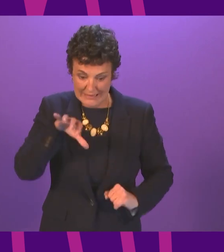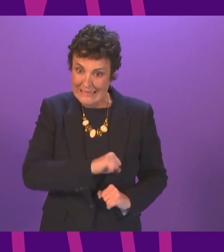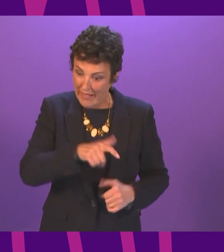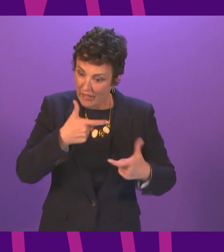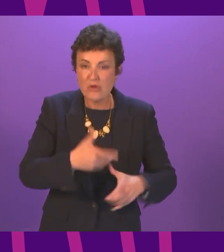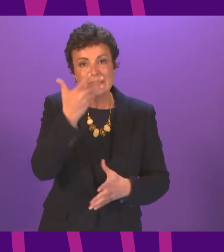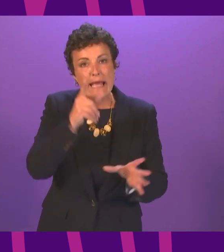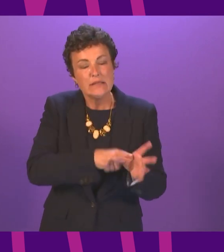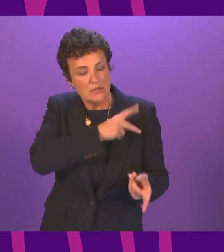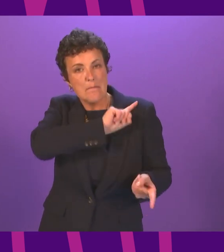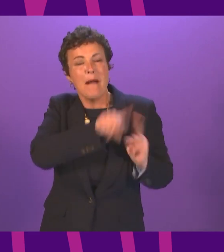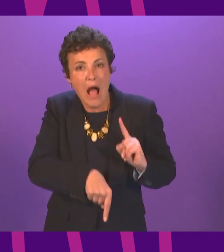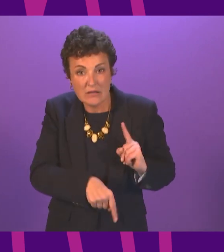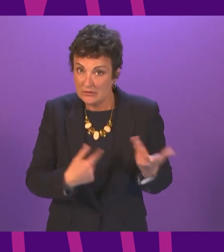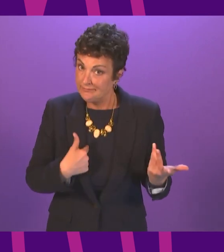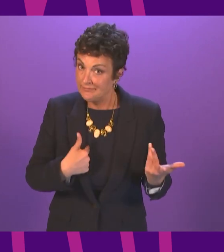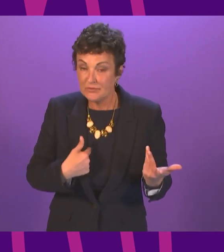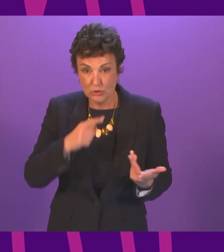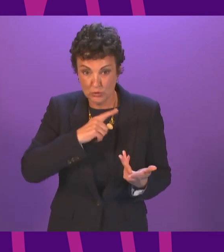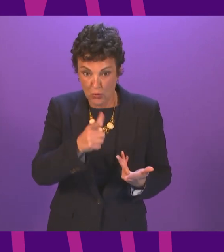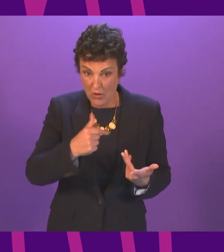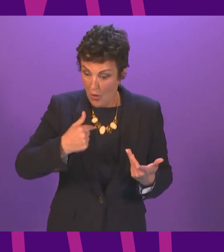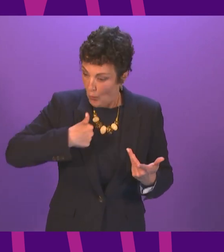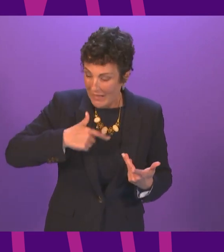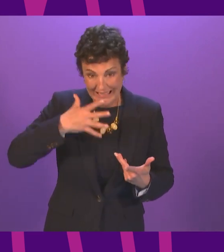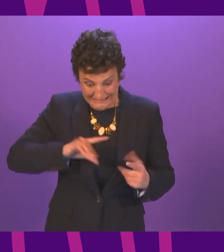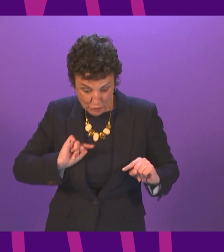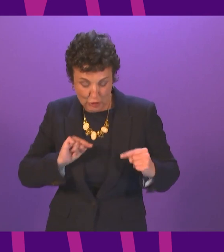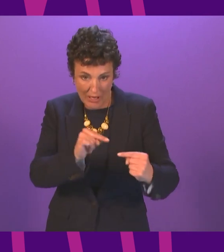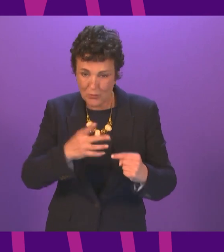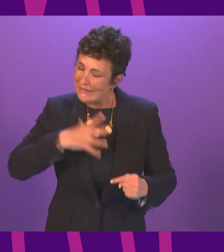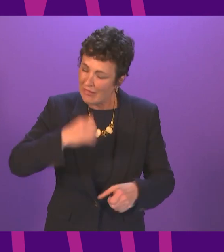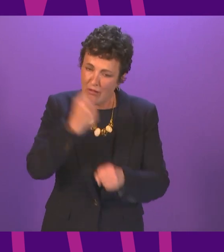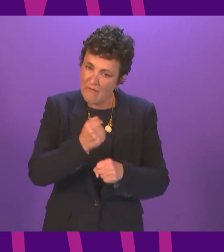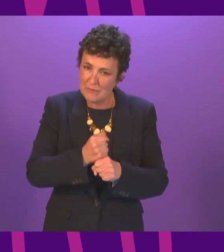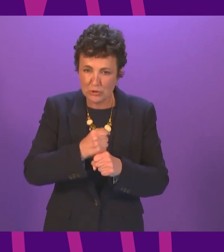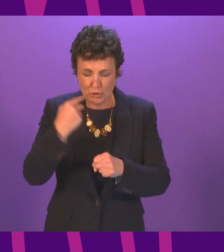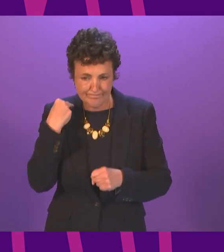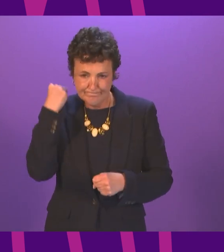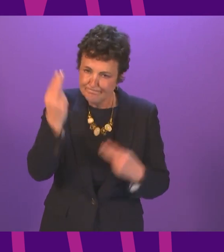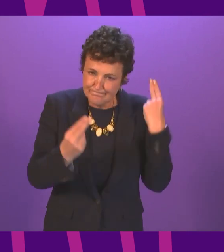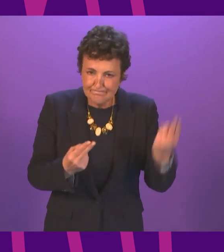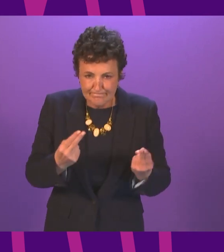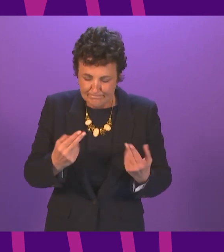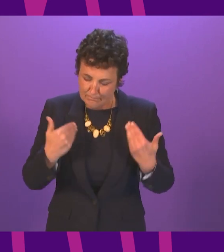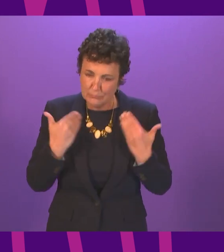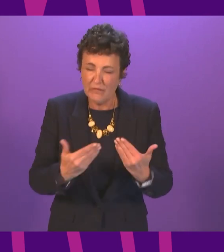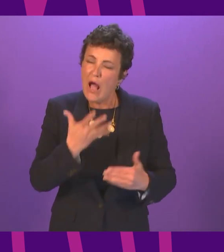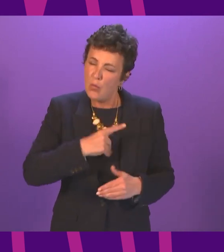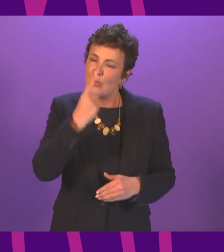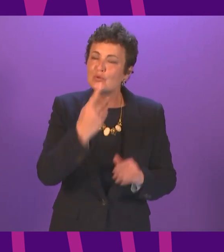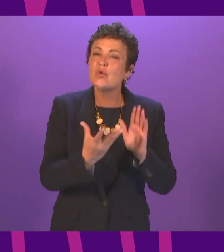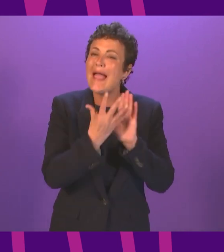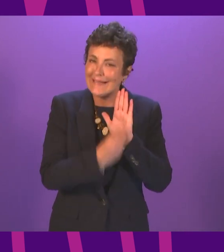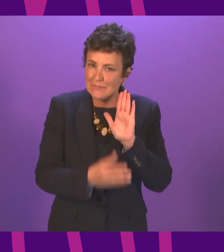we face is not yet matched by the scale of the ambition required from government let me illustrate this by talking about